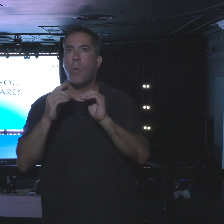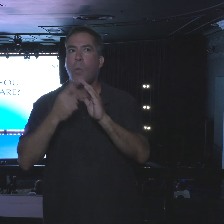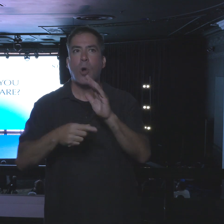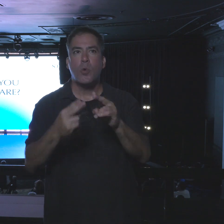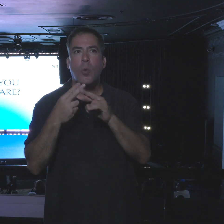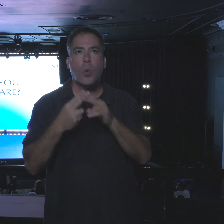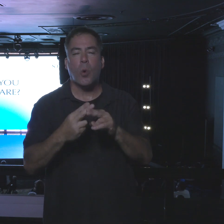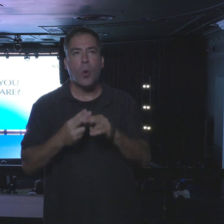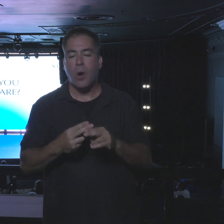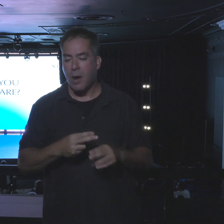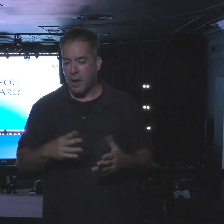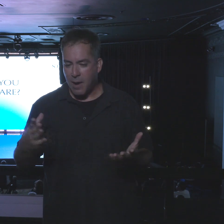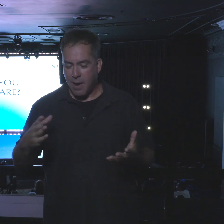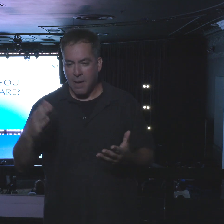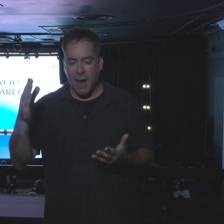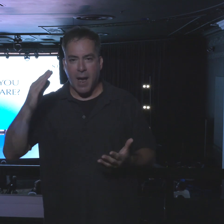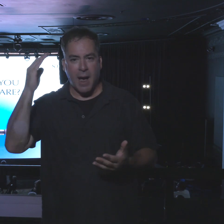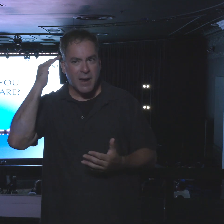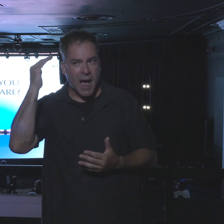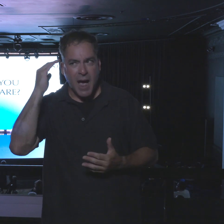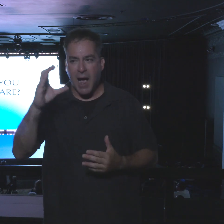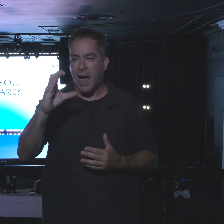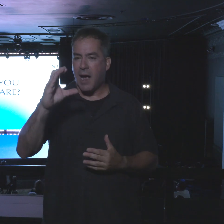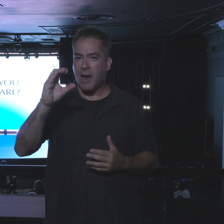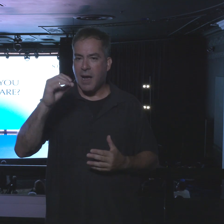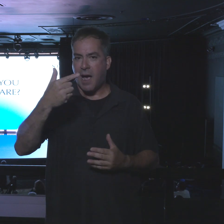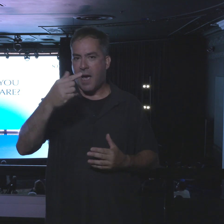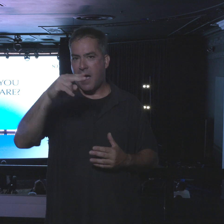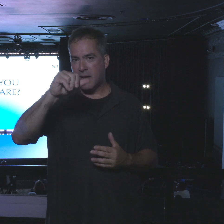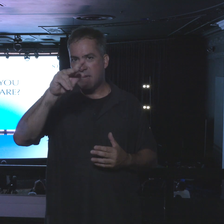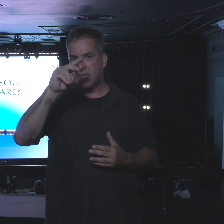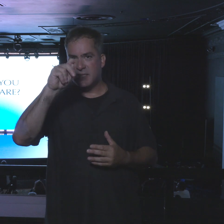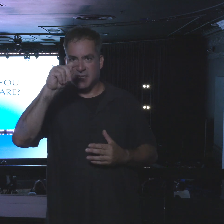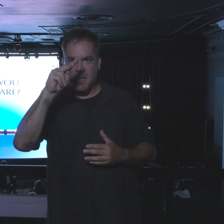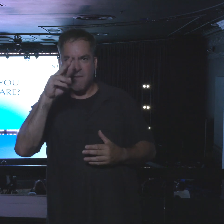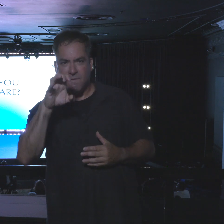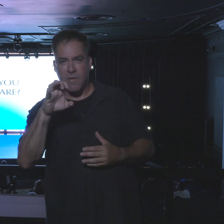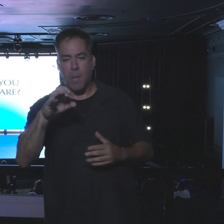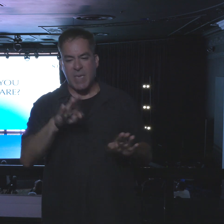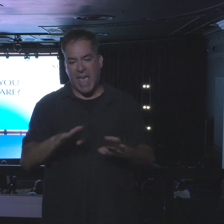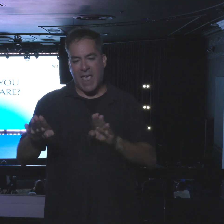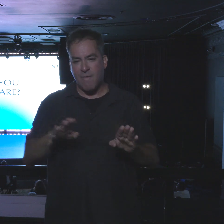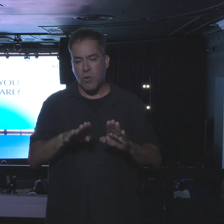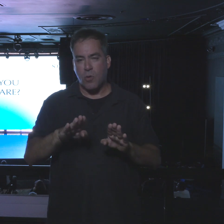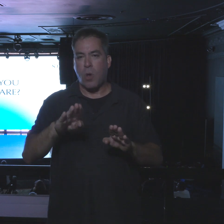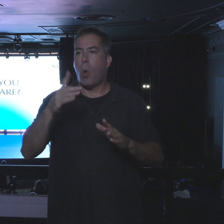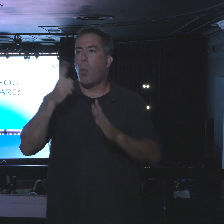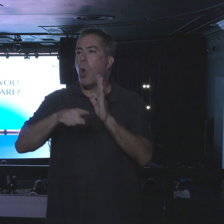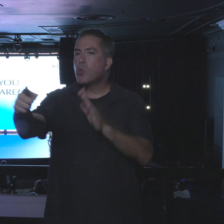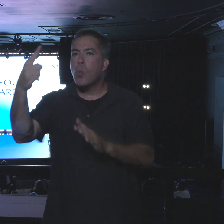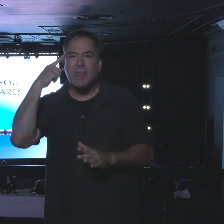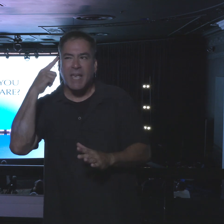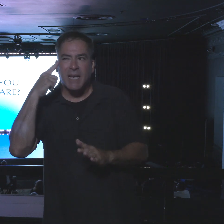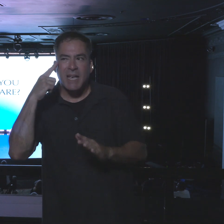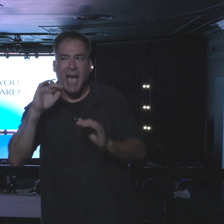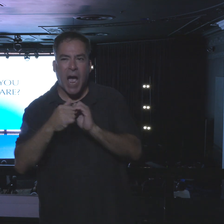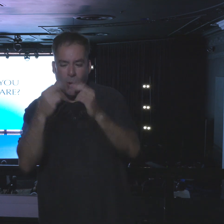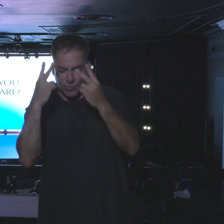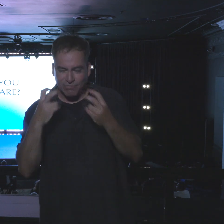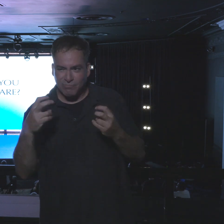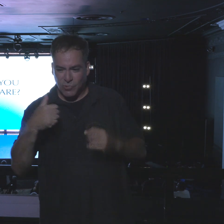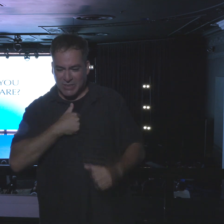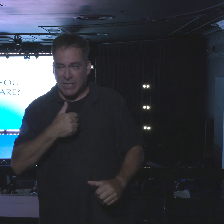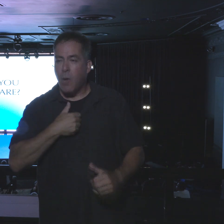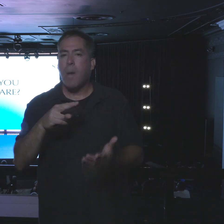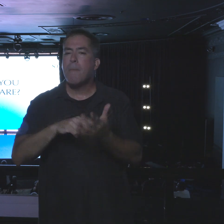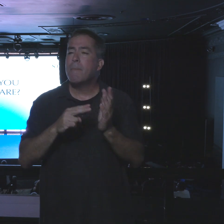therapy, therapy, cognizant of what we're thinking. In other words,